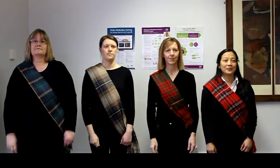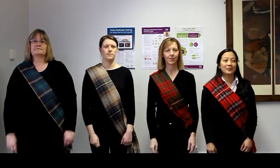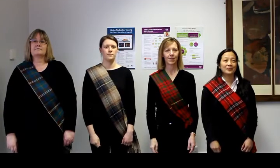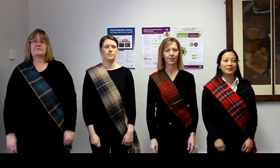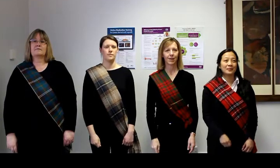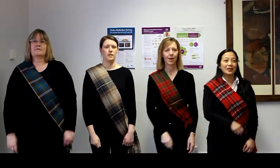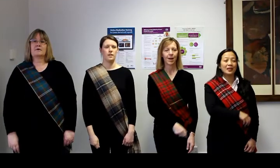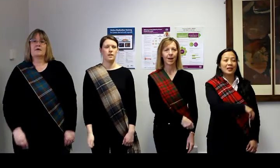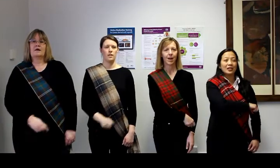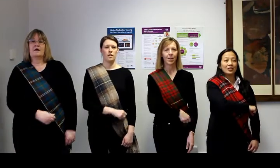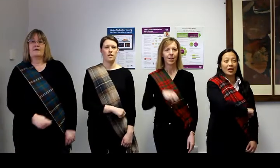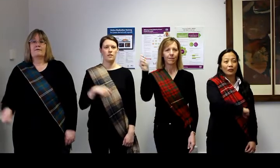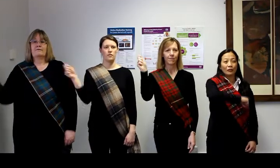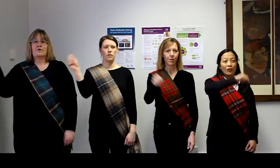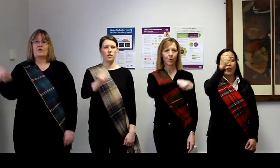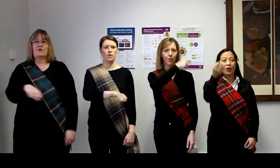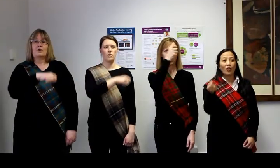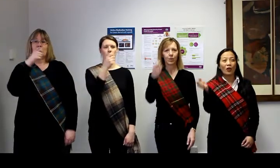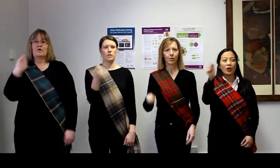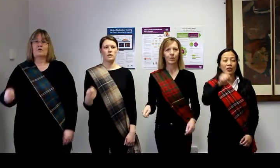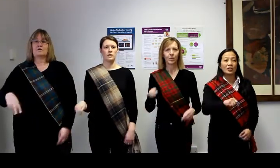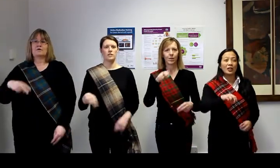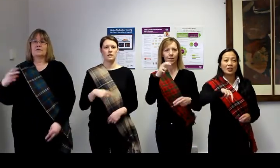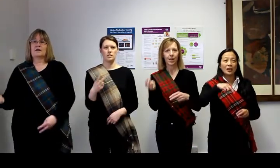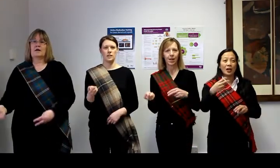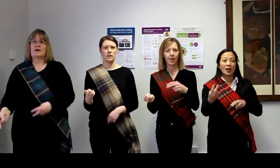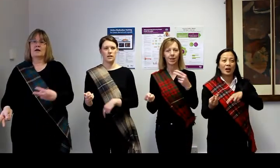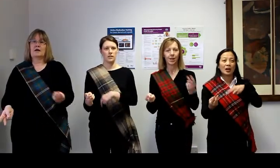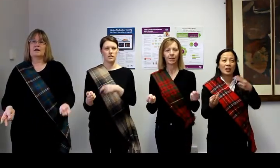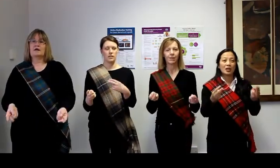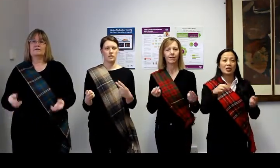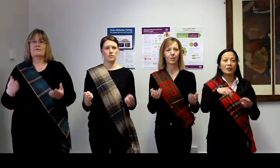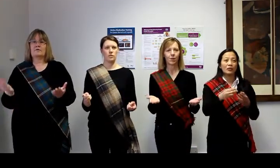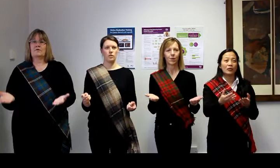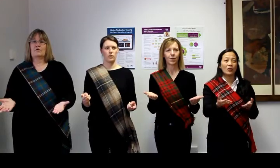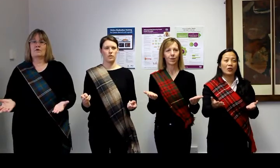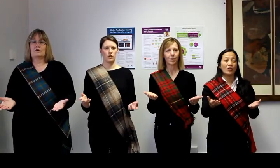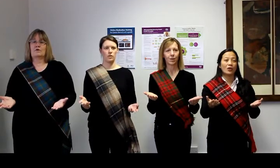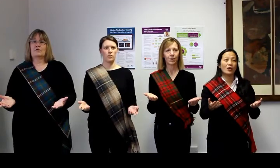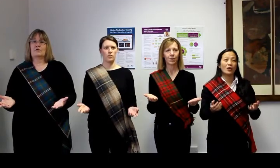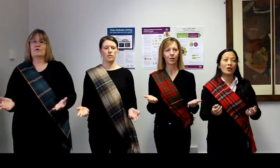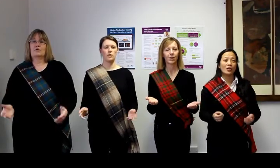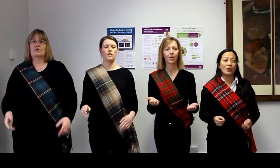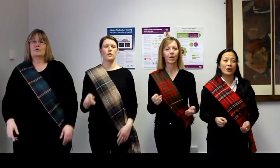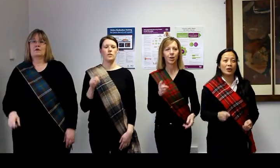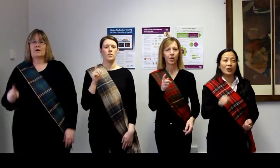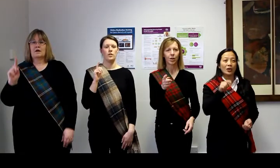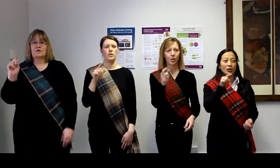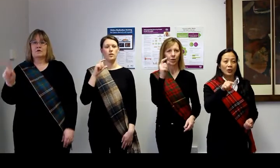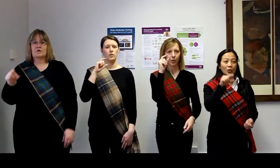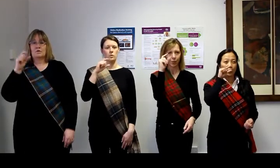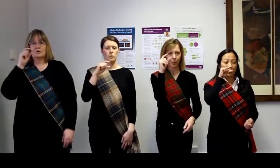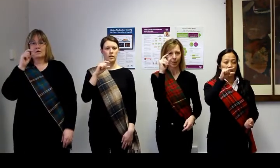That fought and died for, yet we